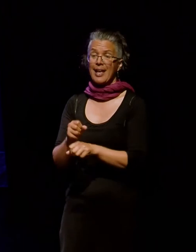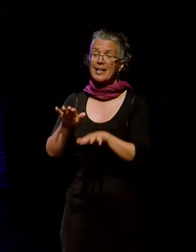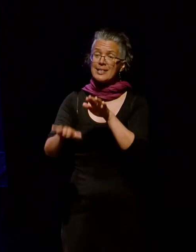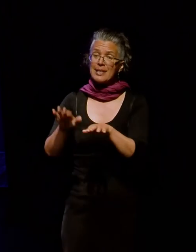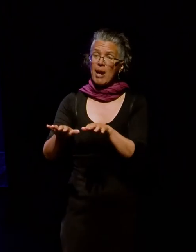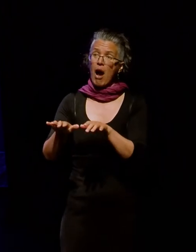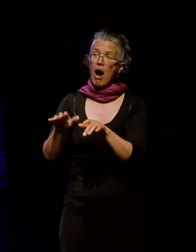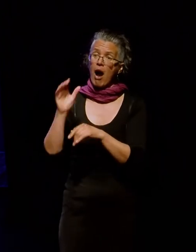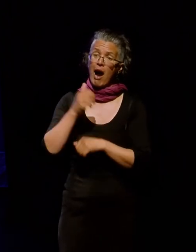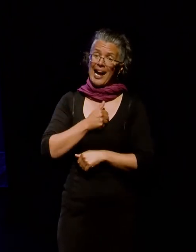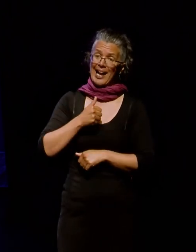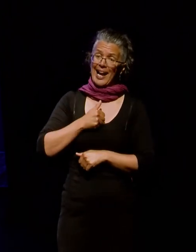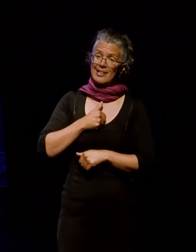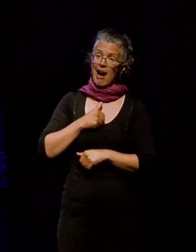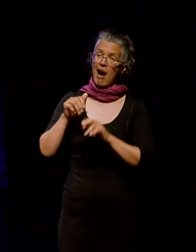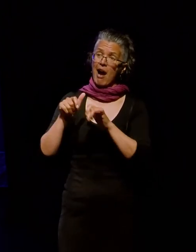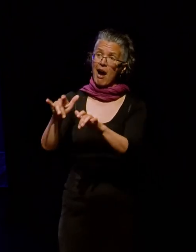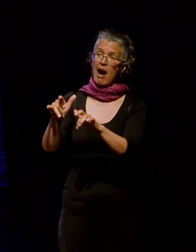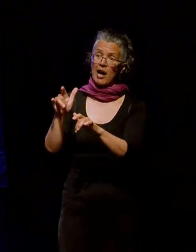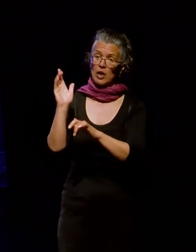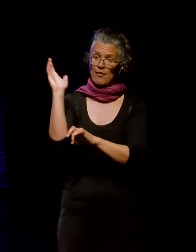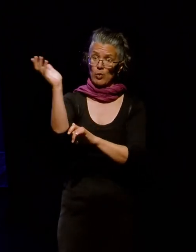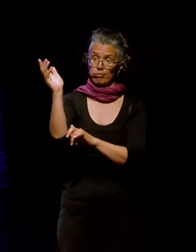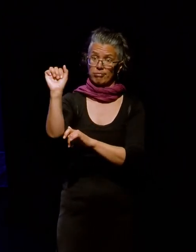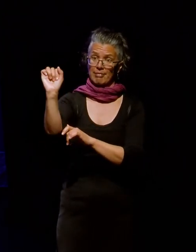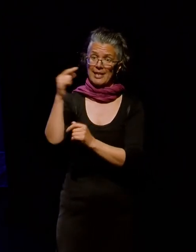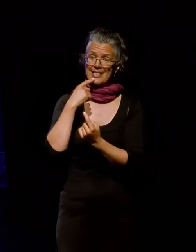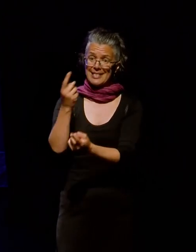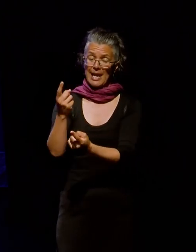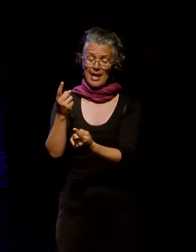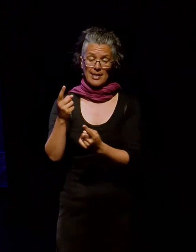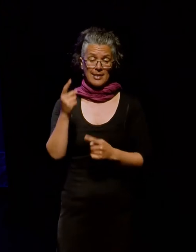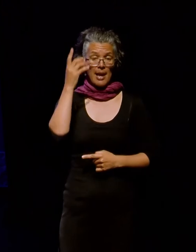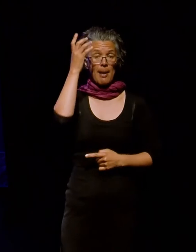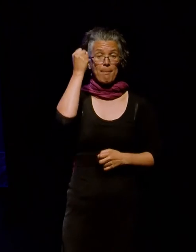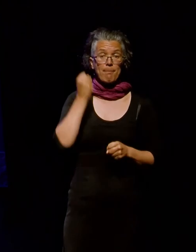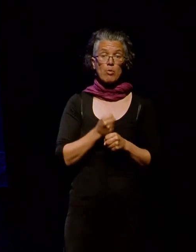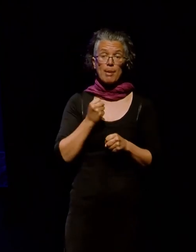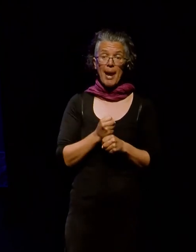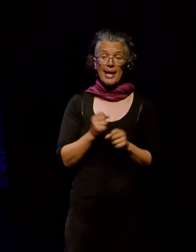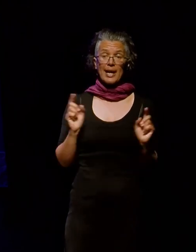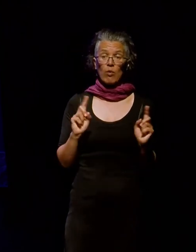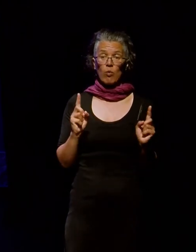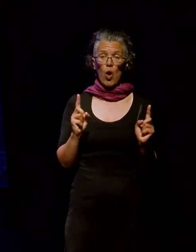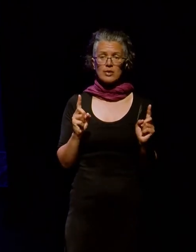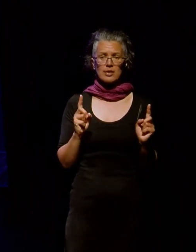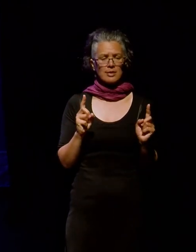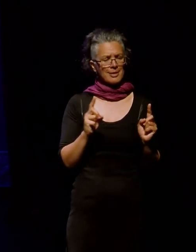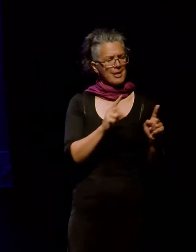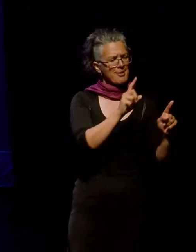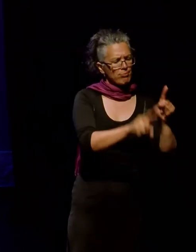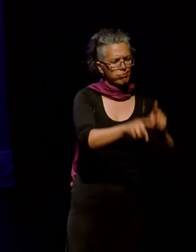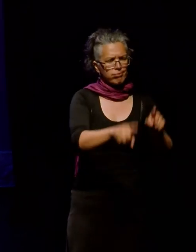archival scholar Terry Cook, who writes about memory making, is saying when, by saying it is undertaken by